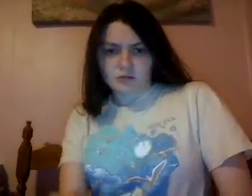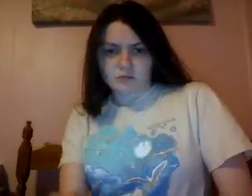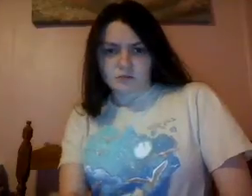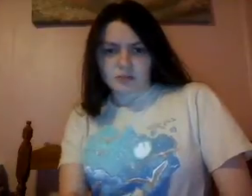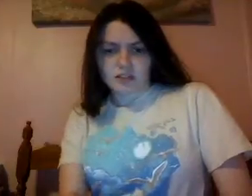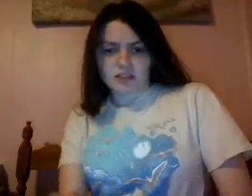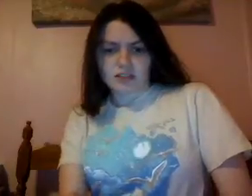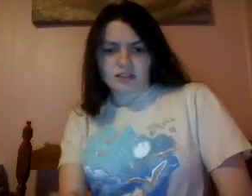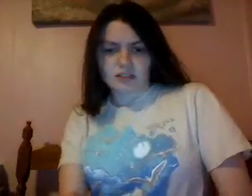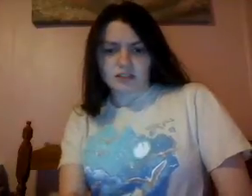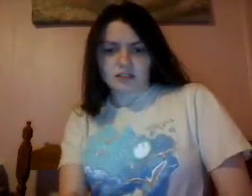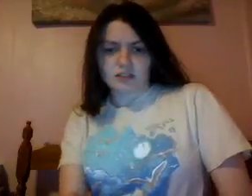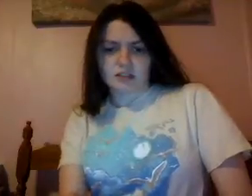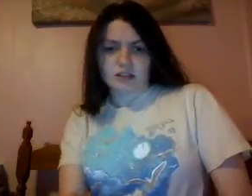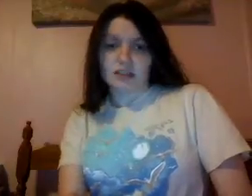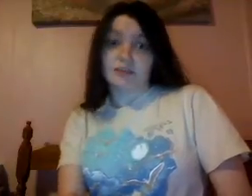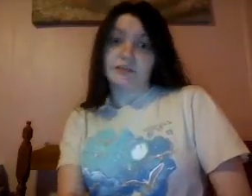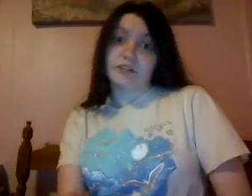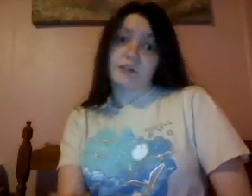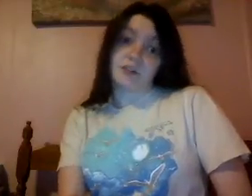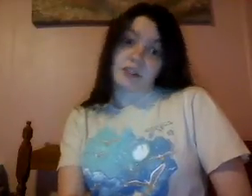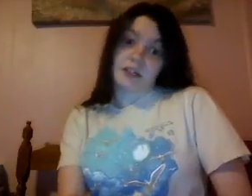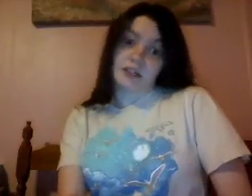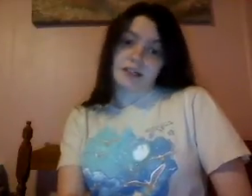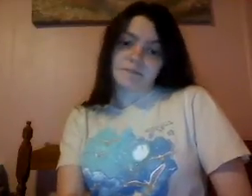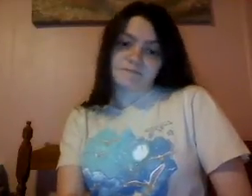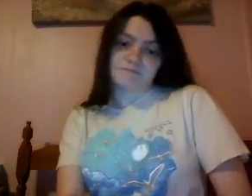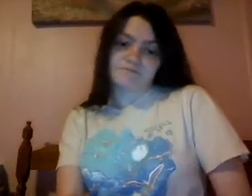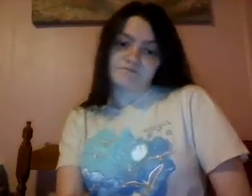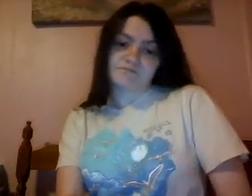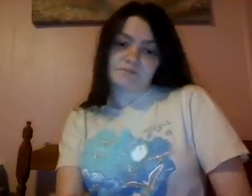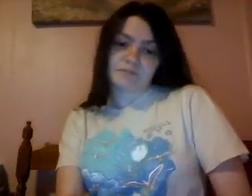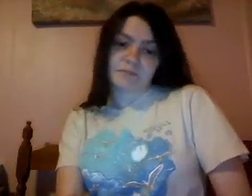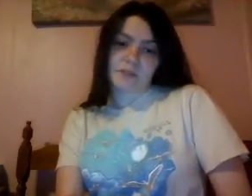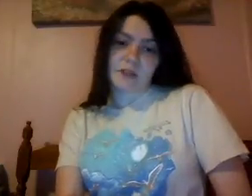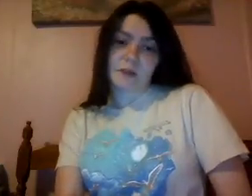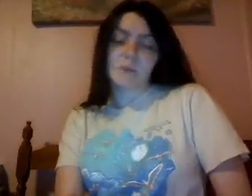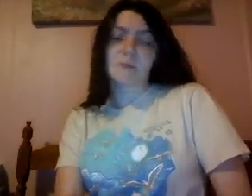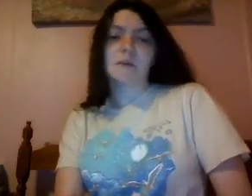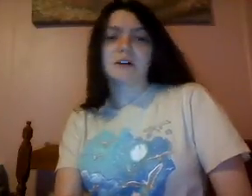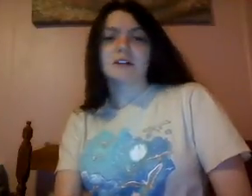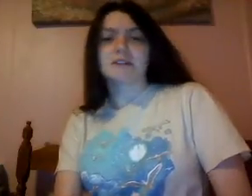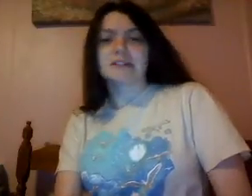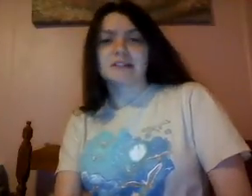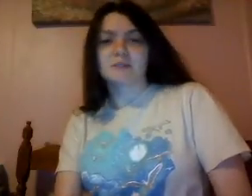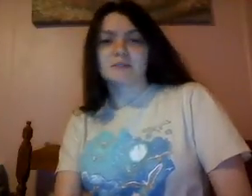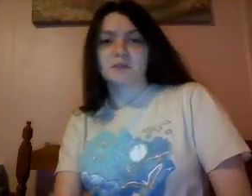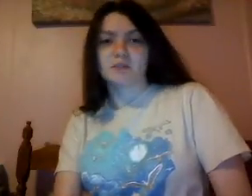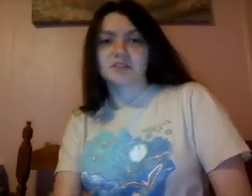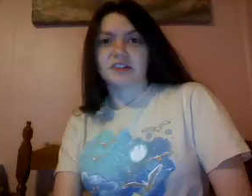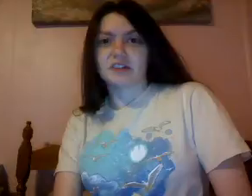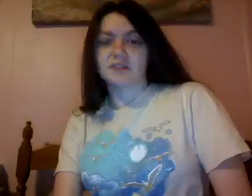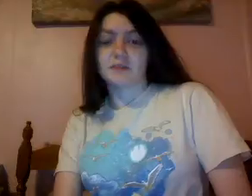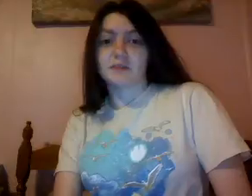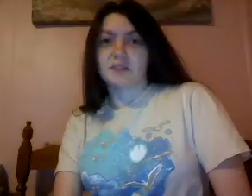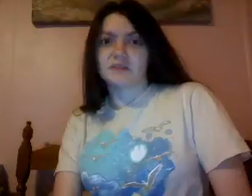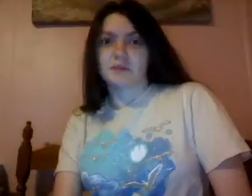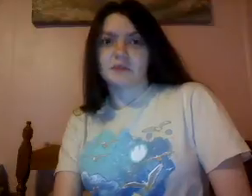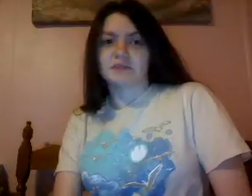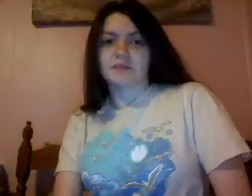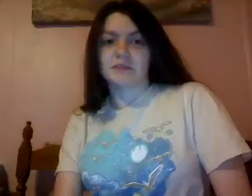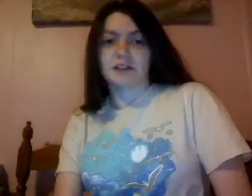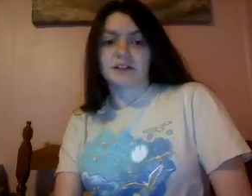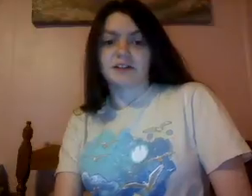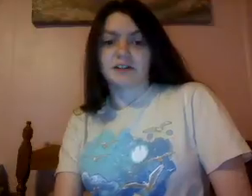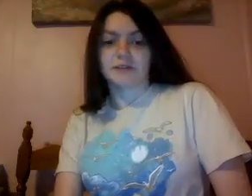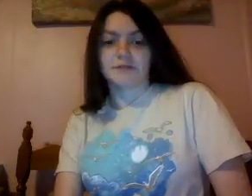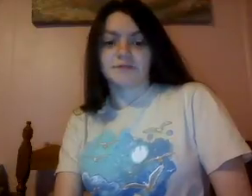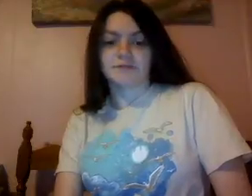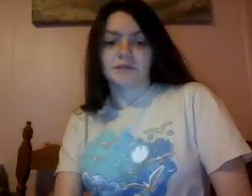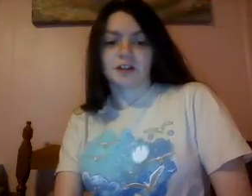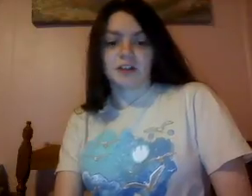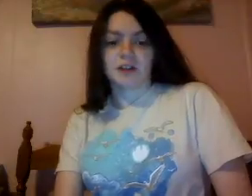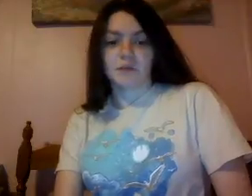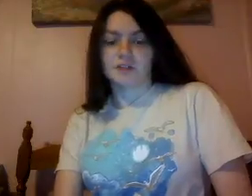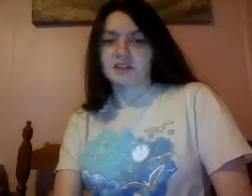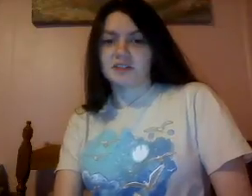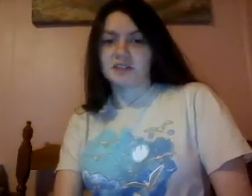But I envy those days. But as I said before, schedules never work for me, so once I start